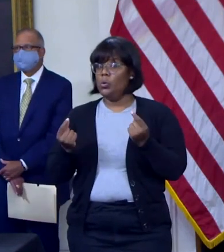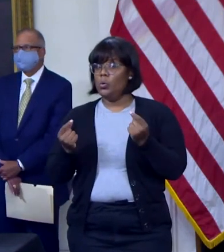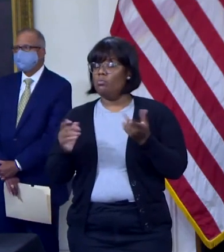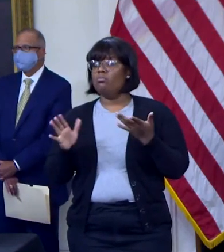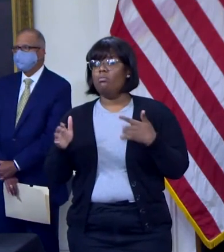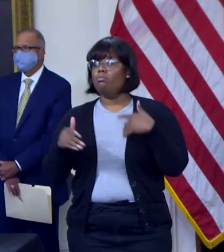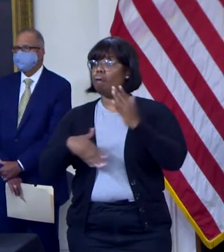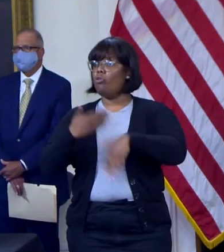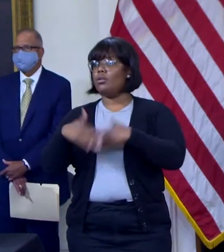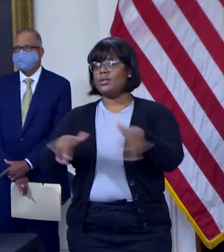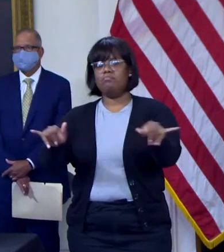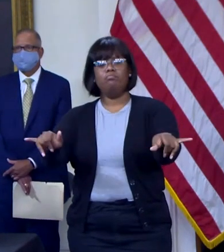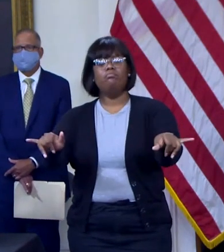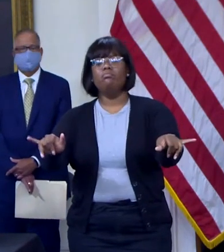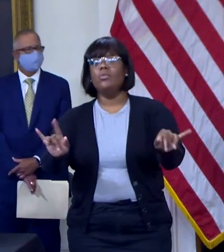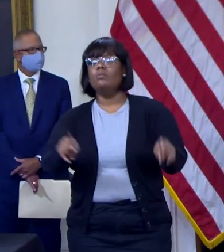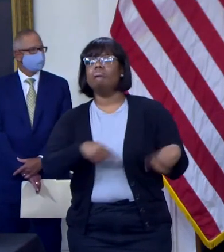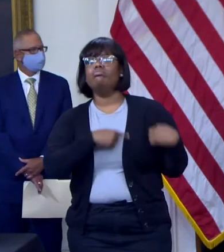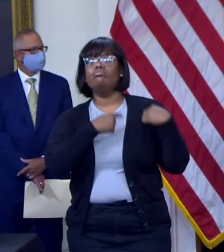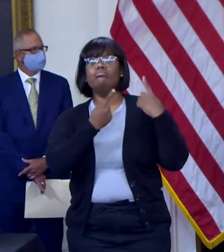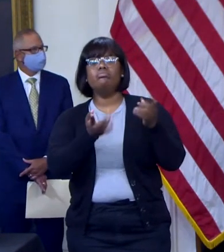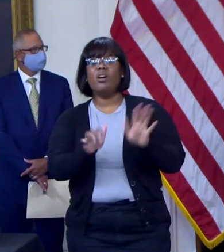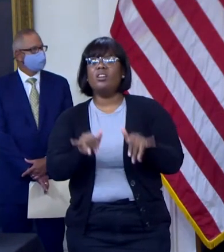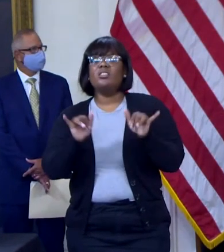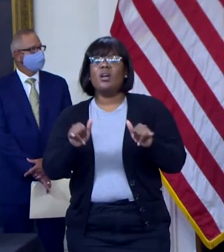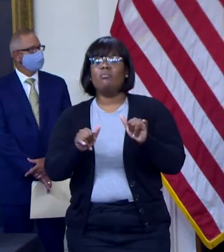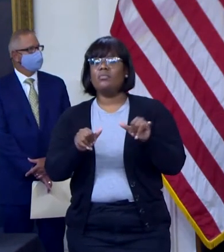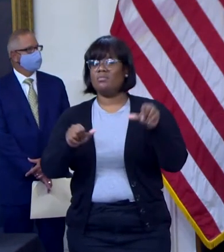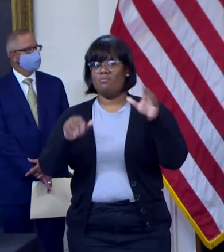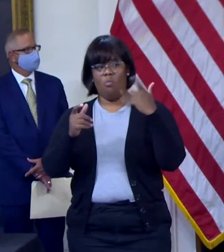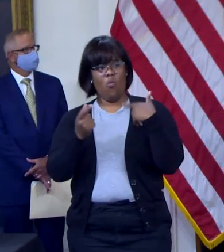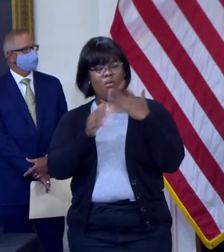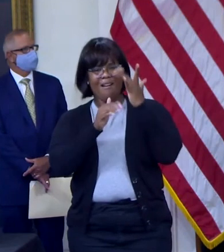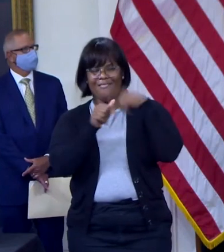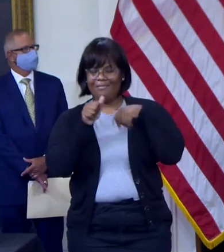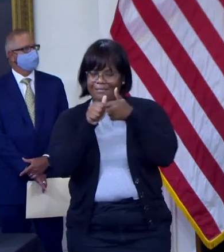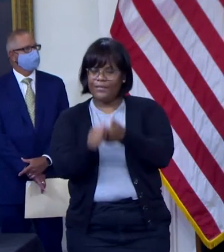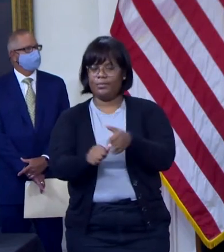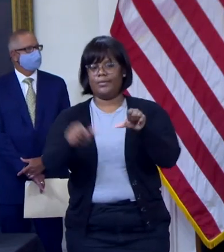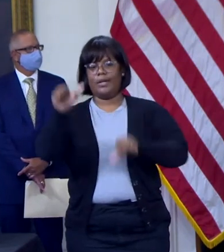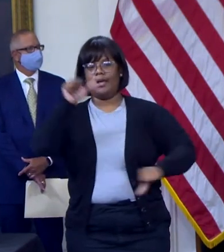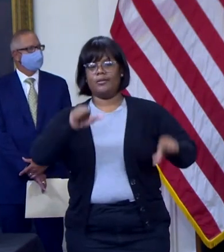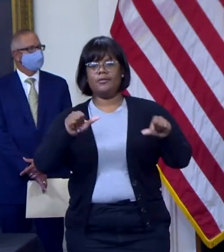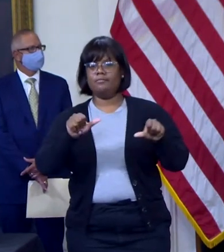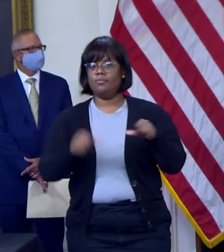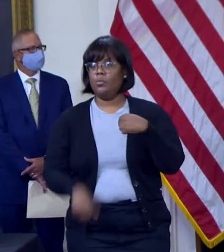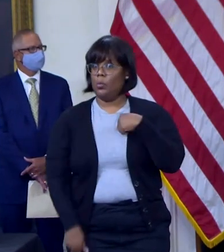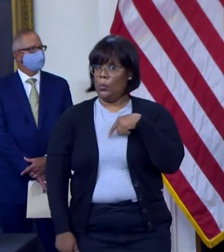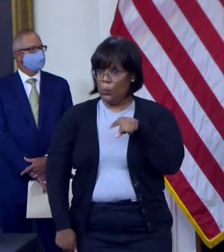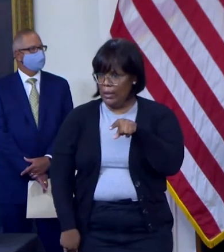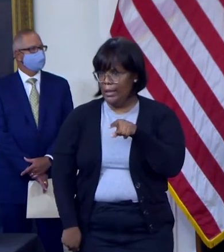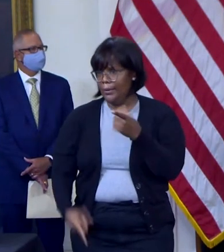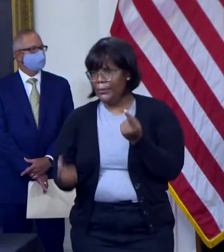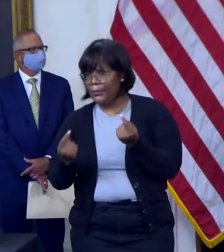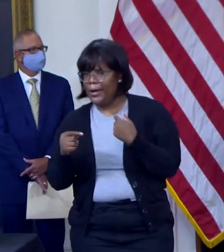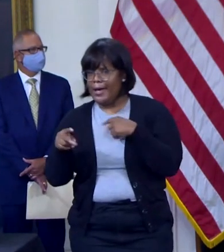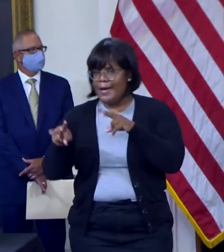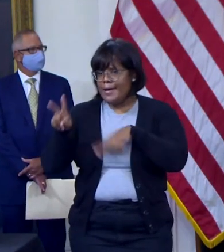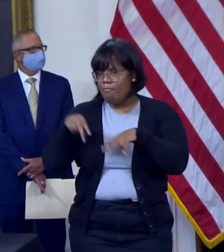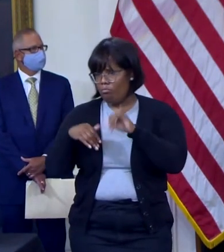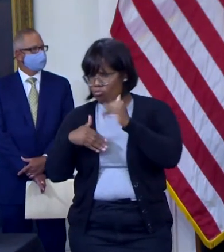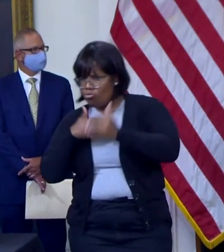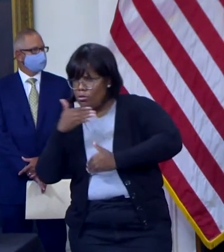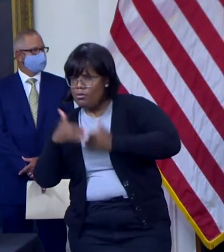always done since day one of this crisis. We will keep following the science and keep taking a measured,